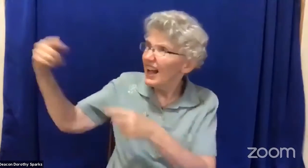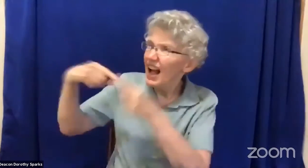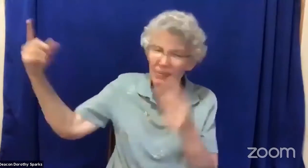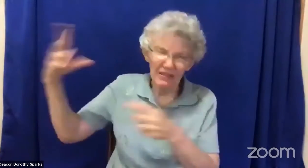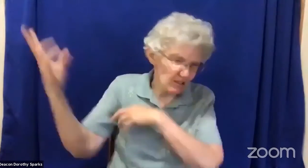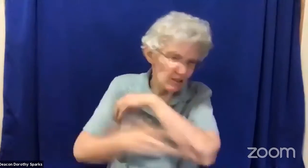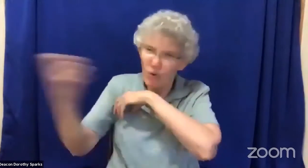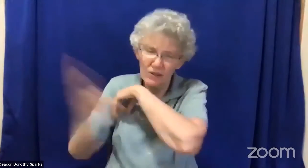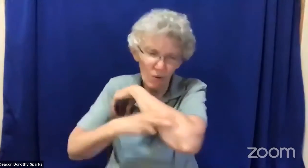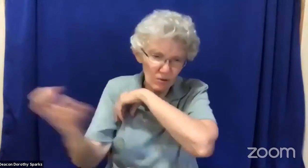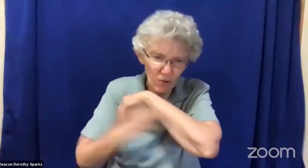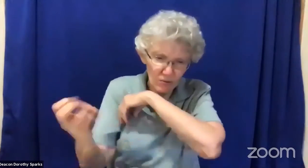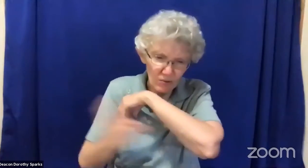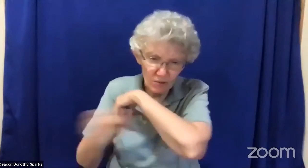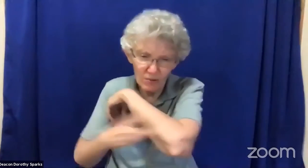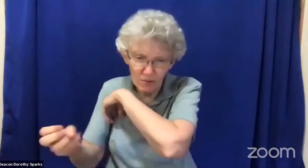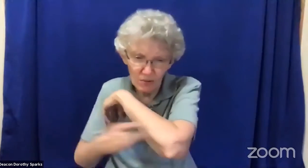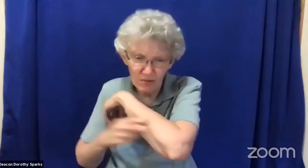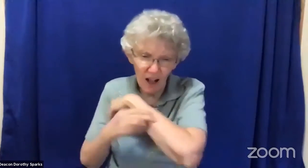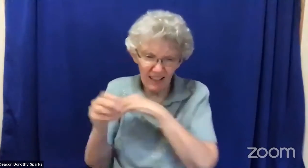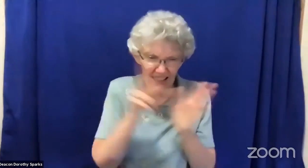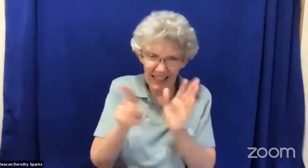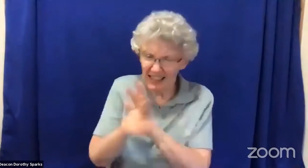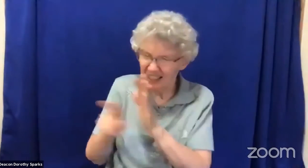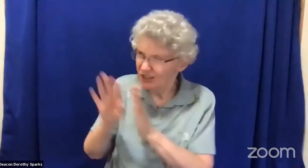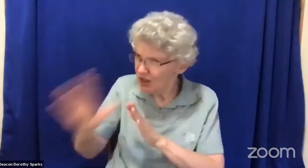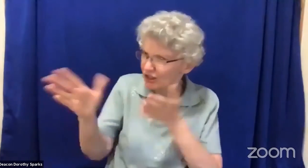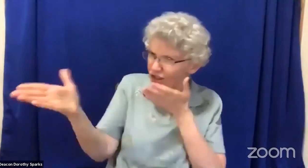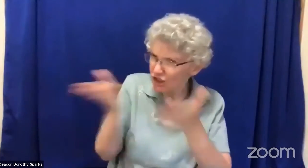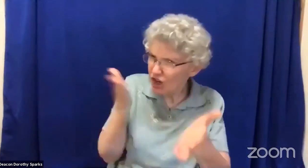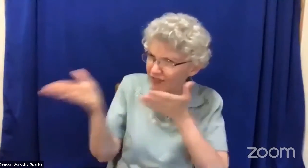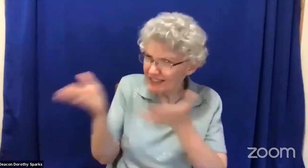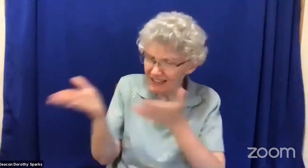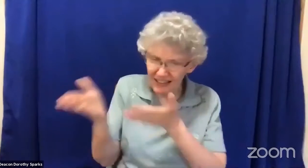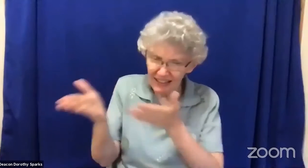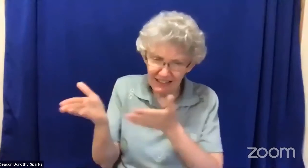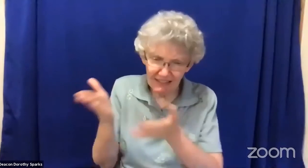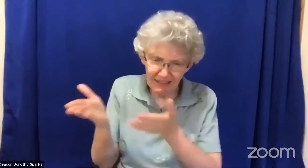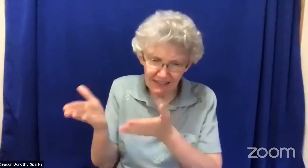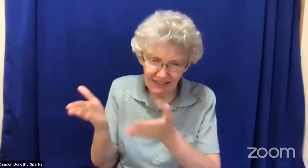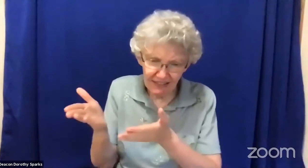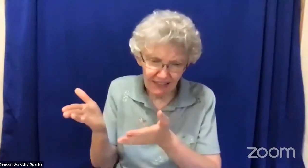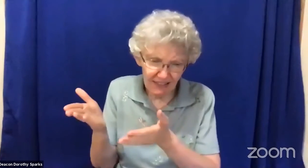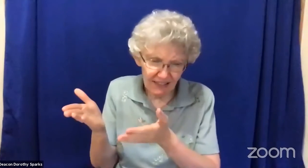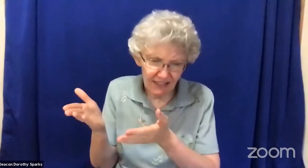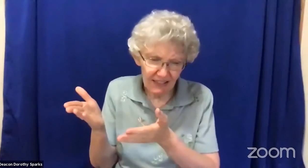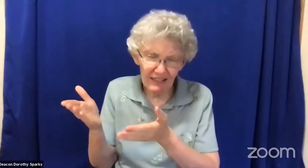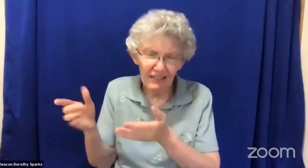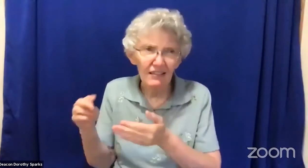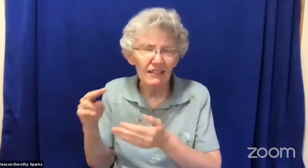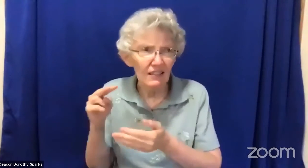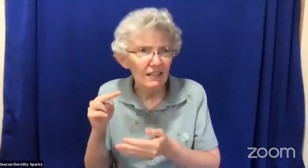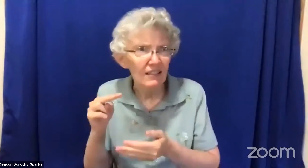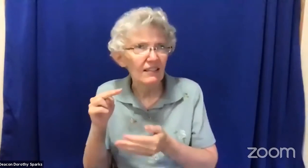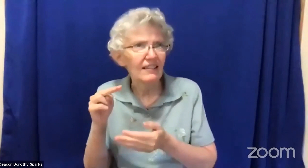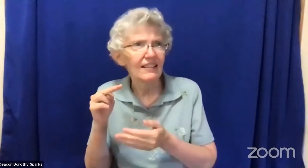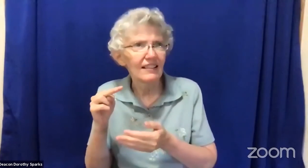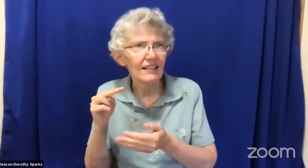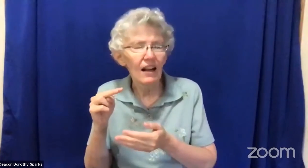and stole the oxen and donkeys your other servants were killed and I was the only one